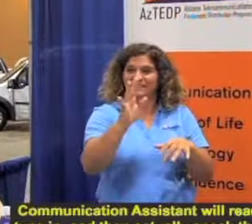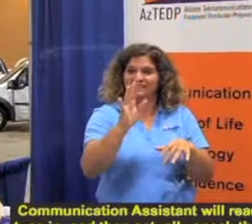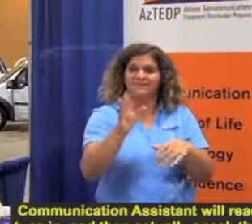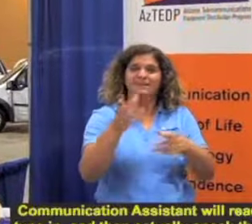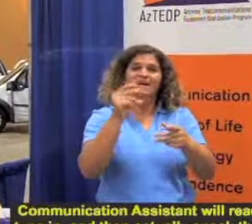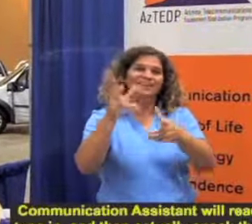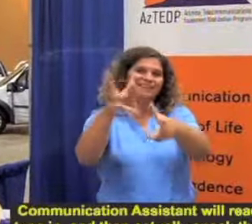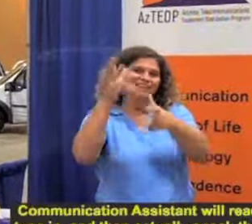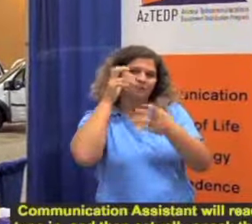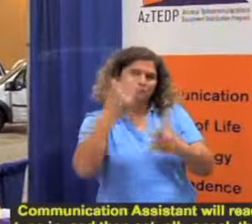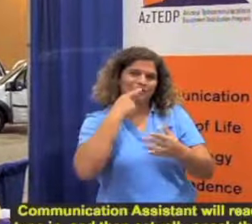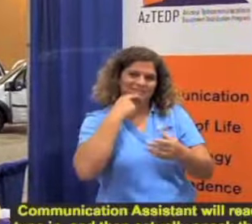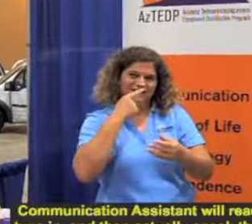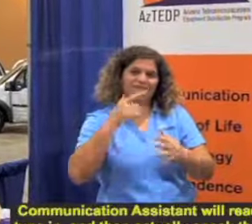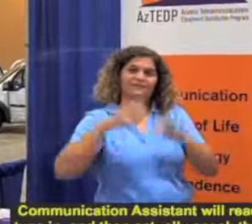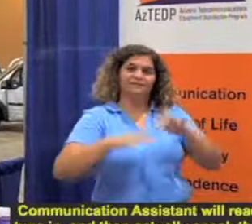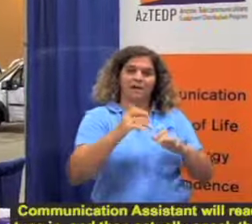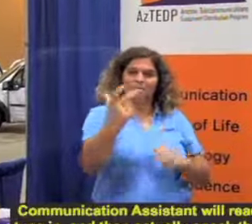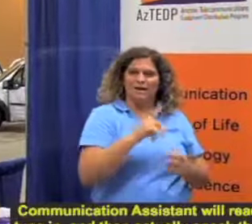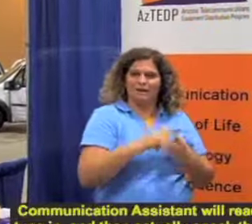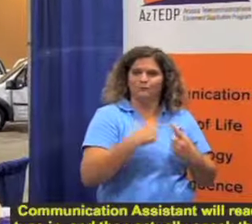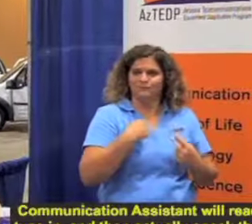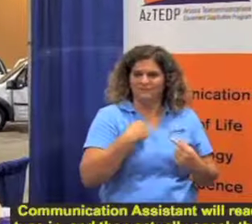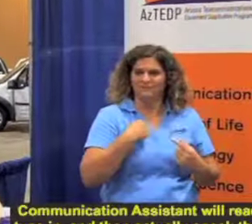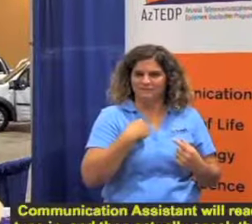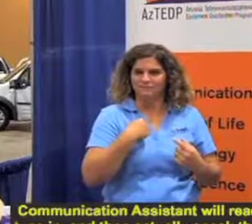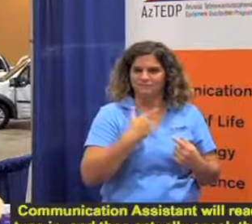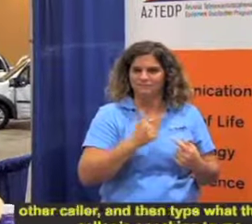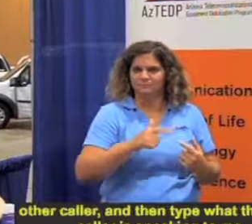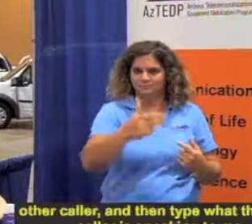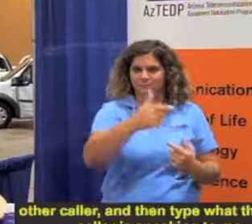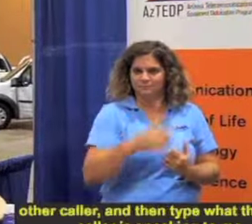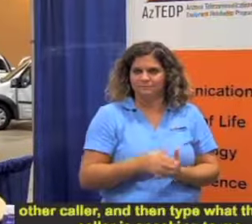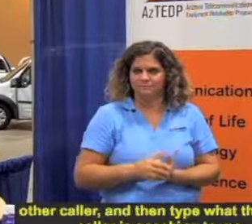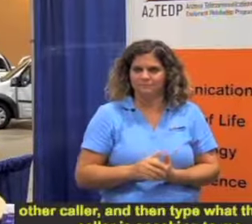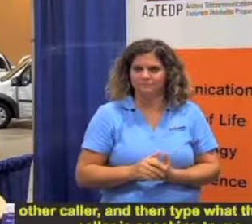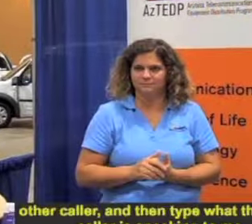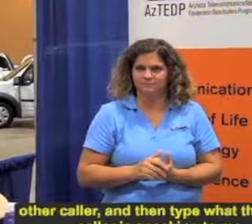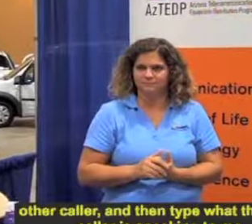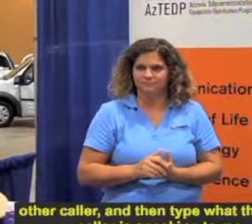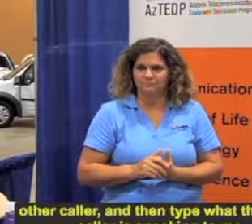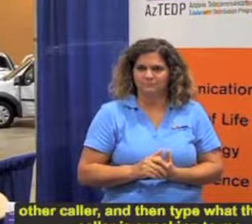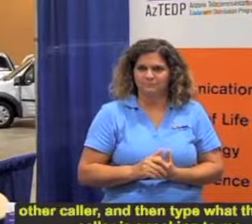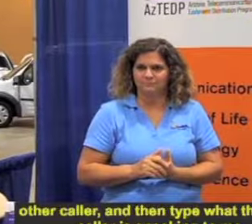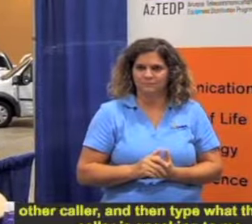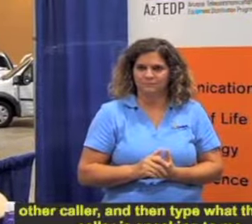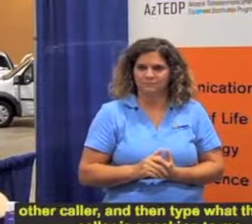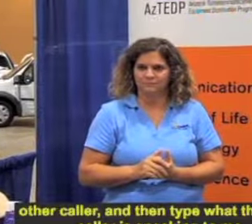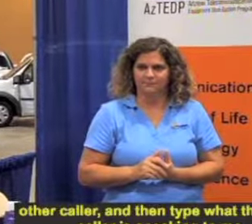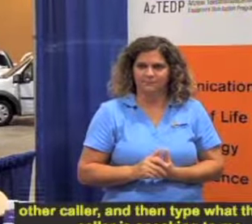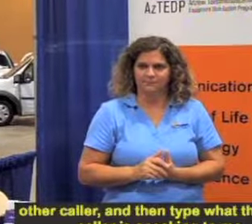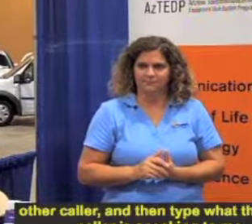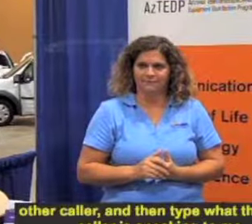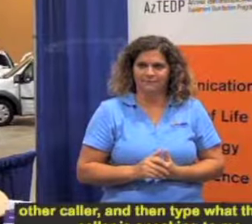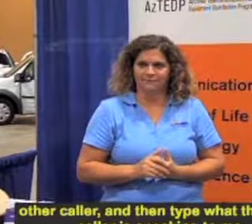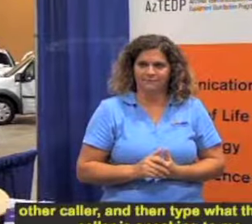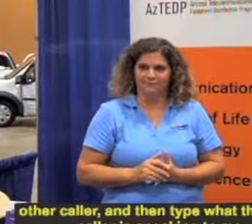type in and then actually speak that to the other caller and then type what the other caller is speaking to me.